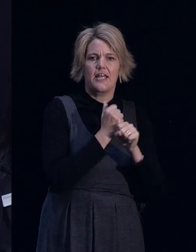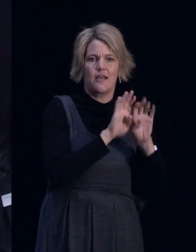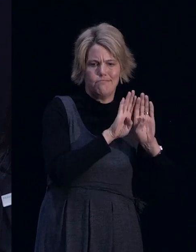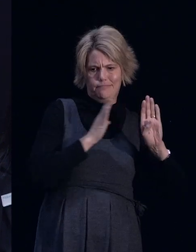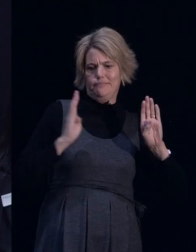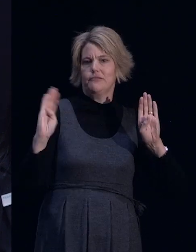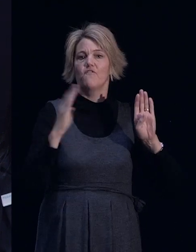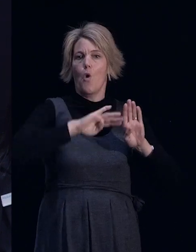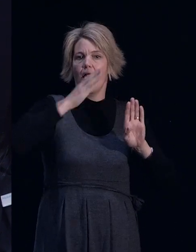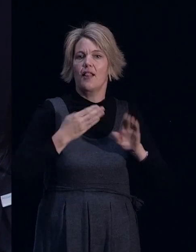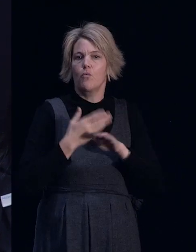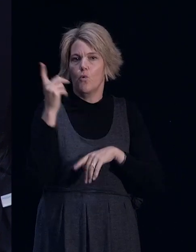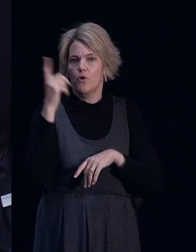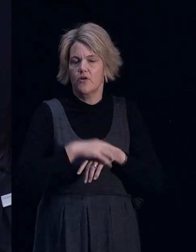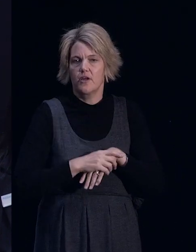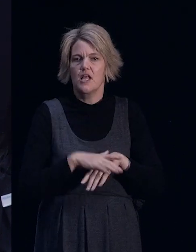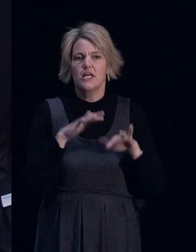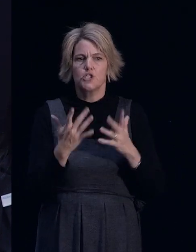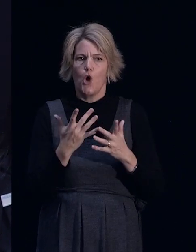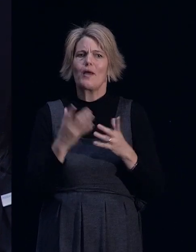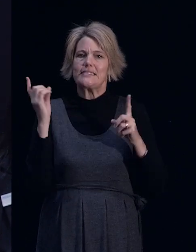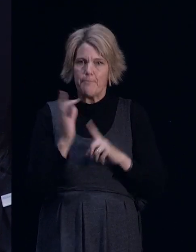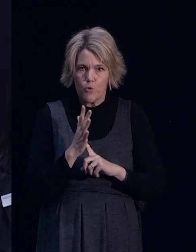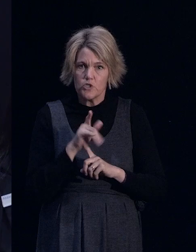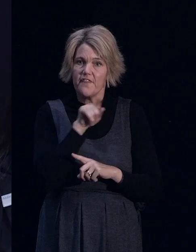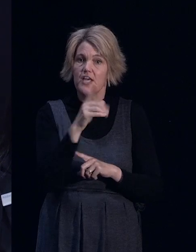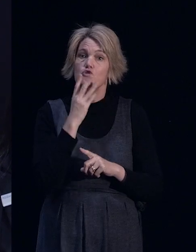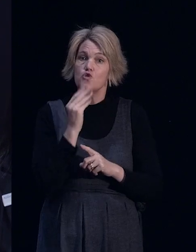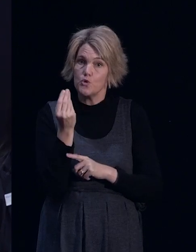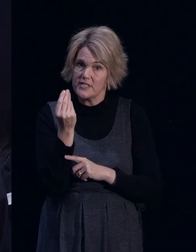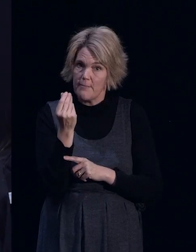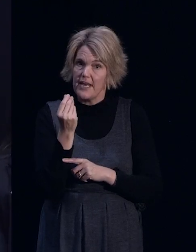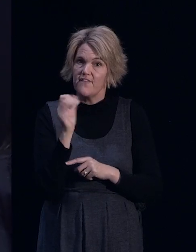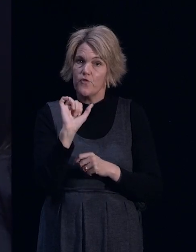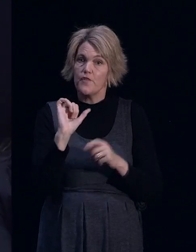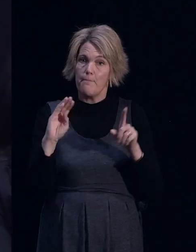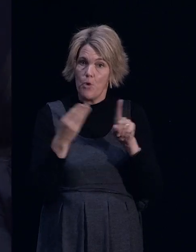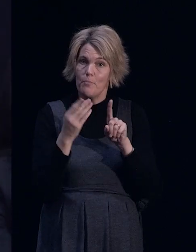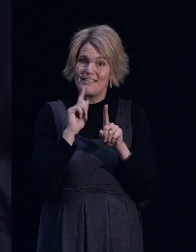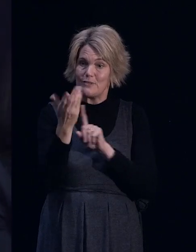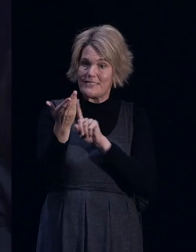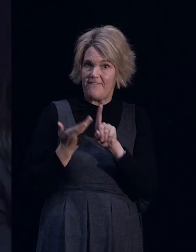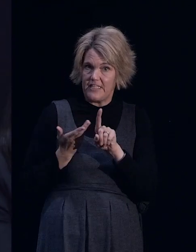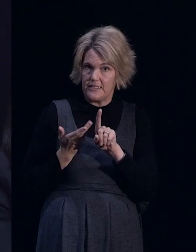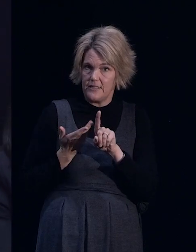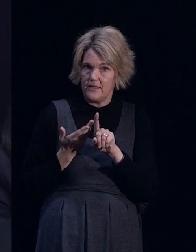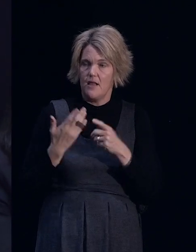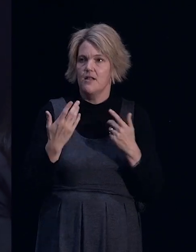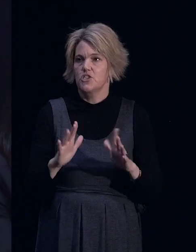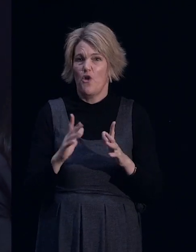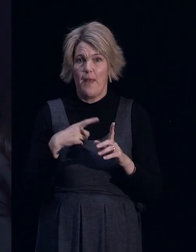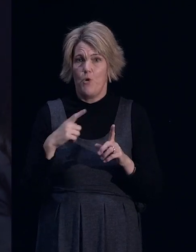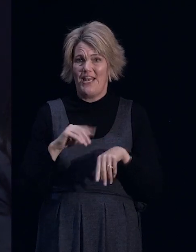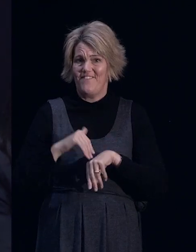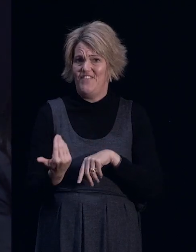for the purpose that are intended, because that may affect your ability to obtain ongoing insurance. So particularly, as I say, something like